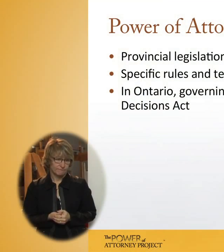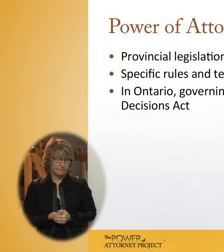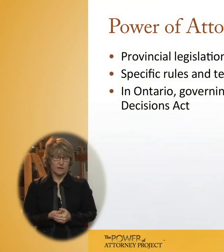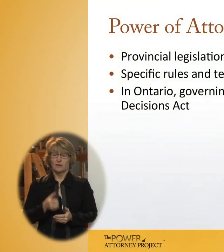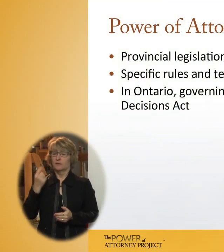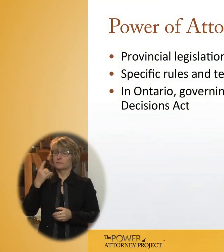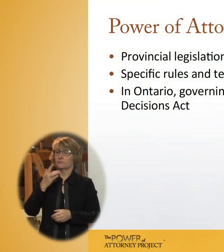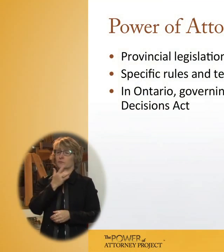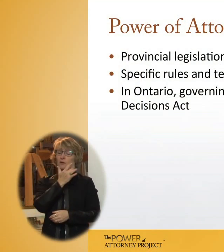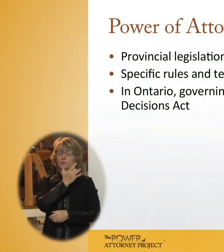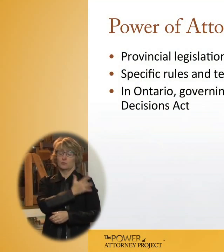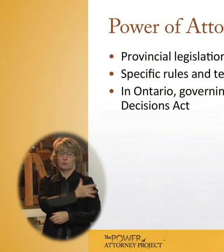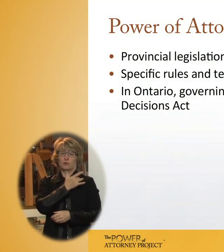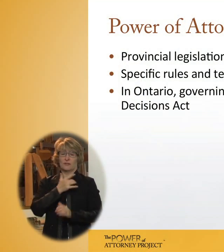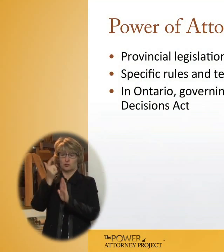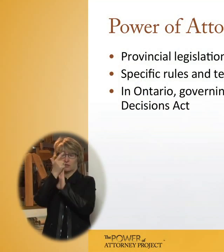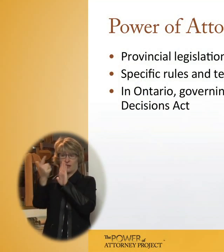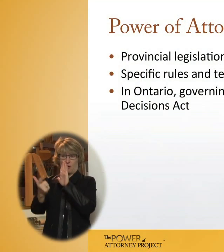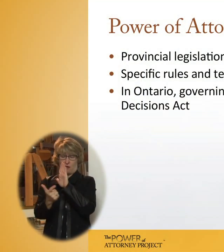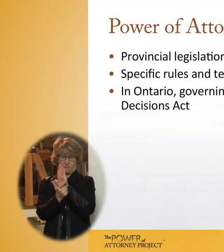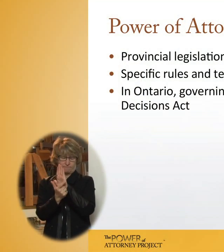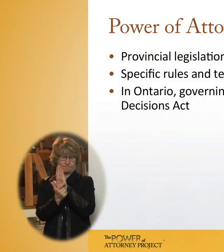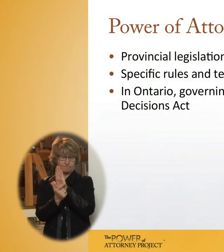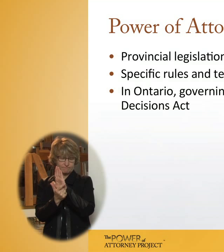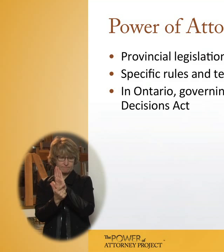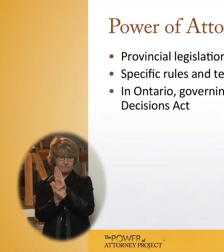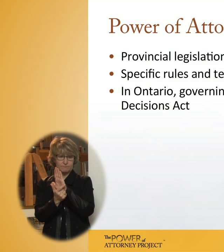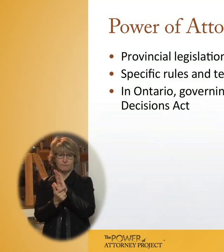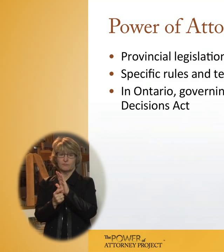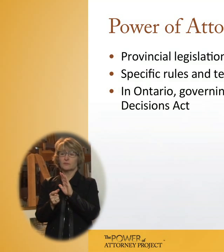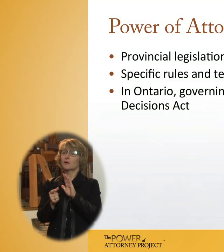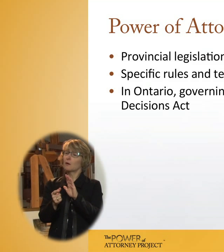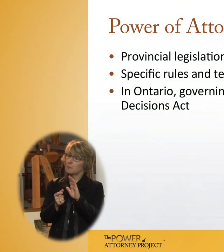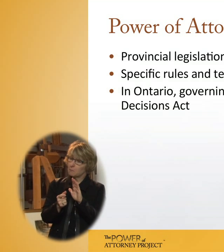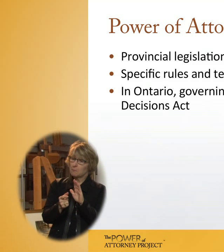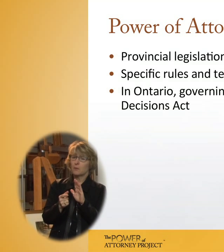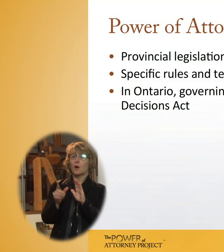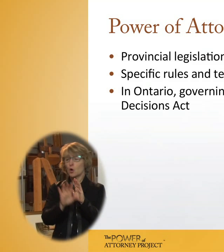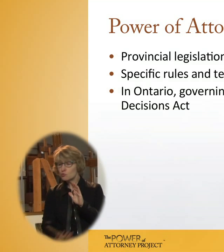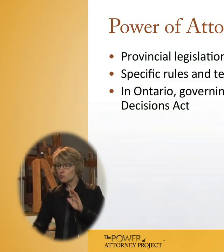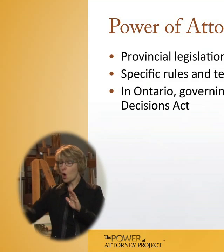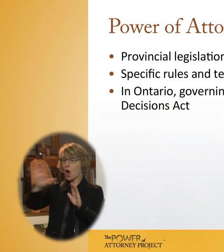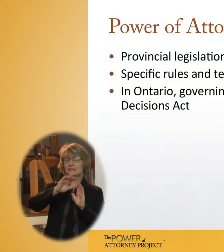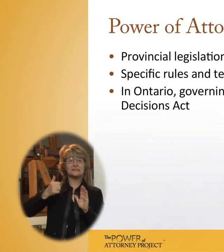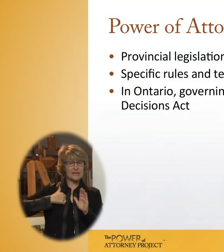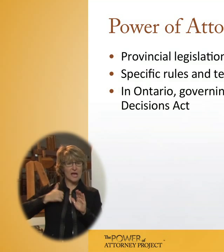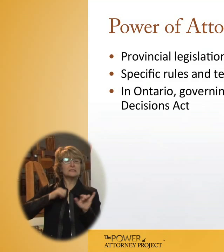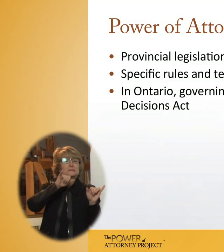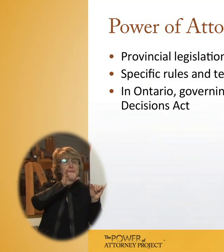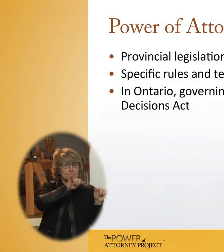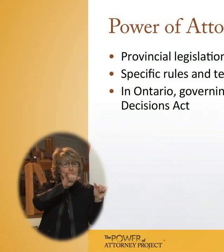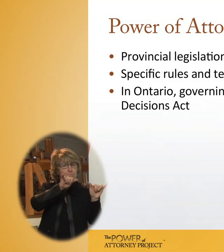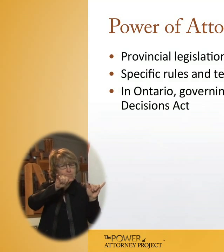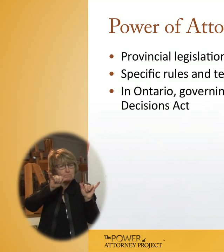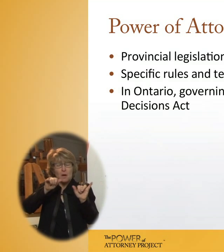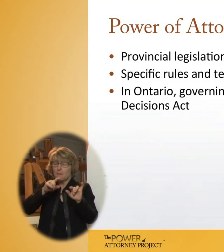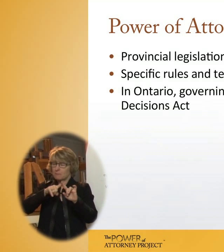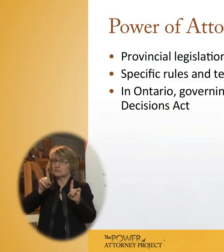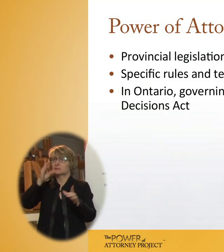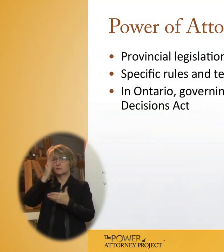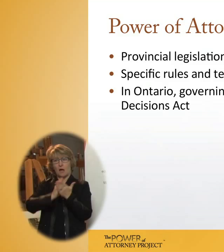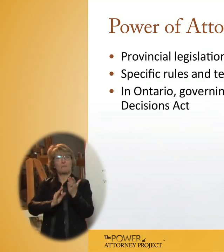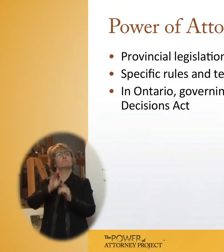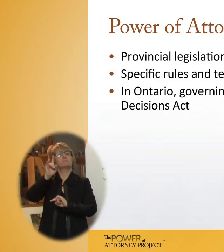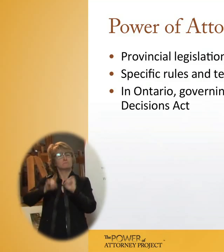Provincial legislation, as Mary pointed out, great similarities across the country, but there are some significant variations.